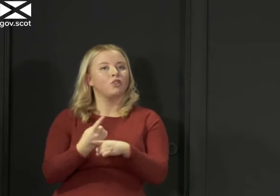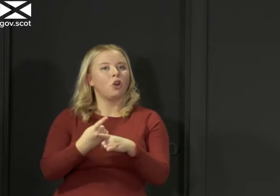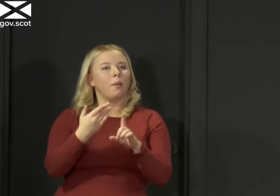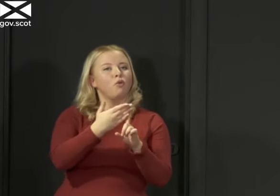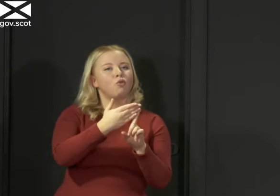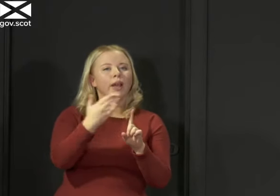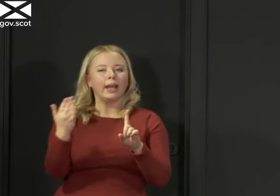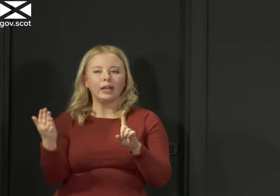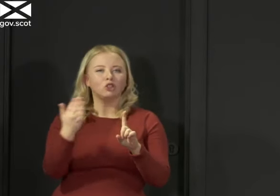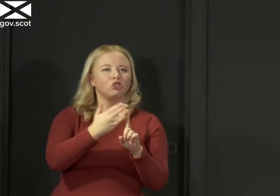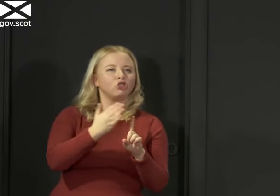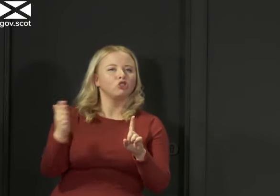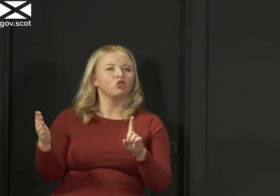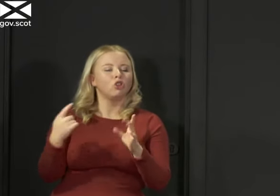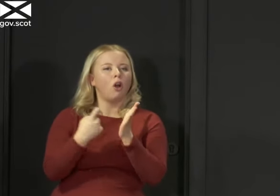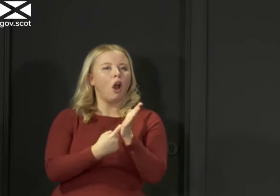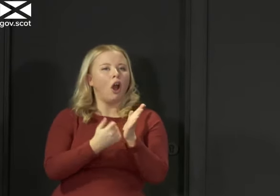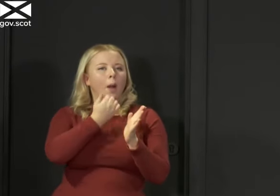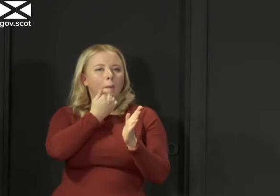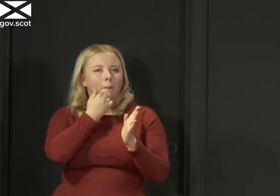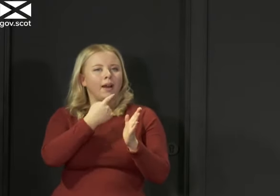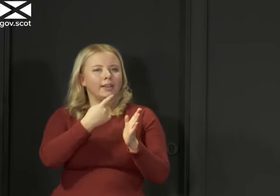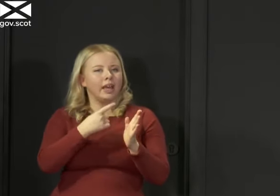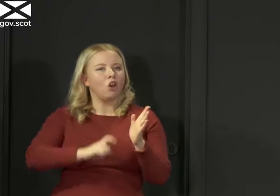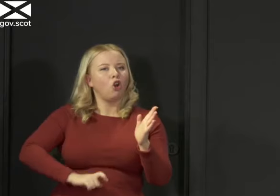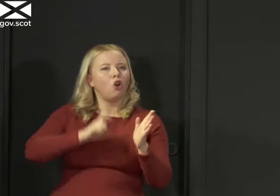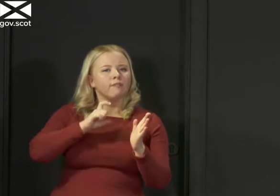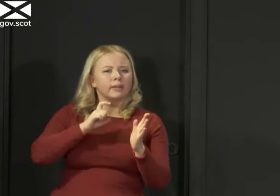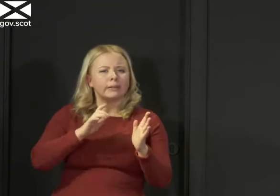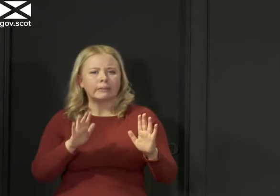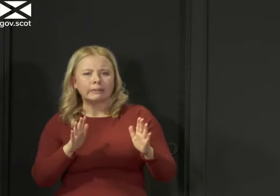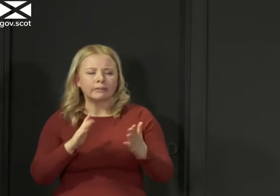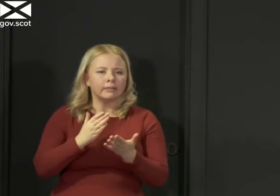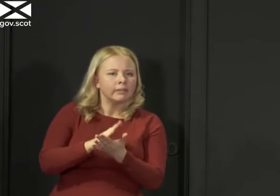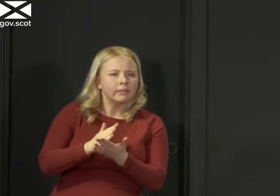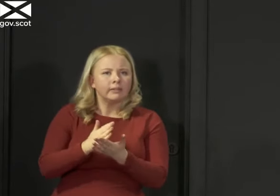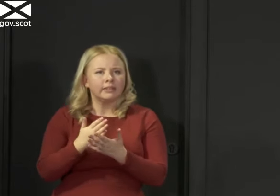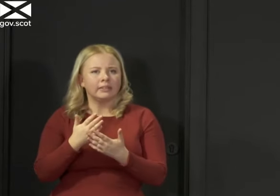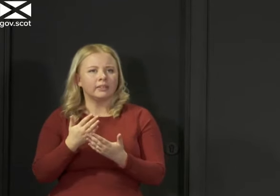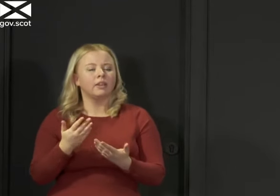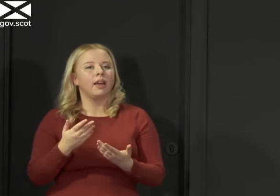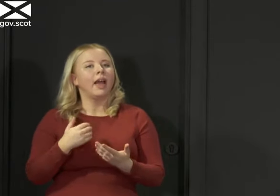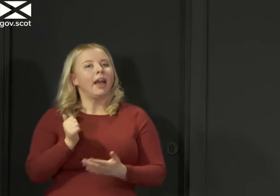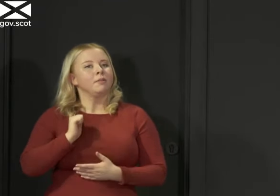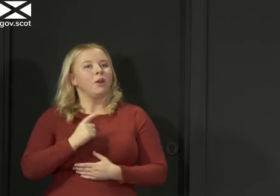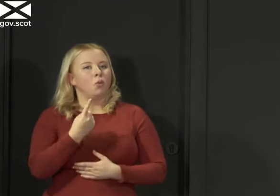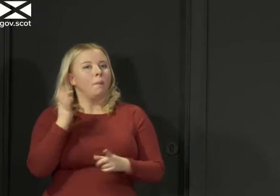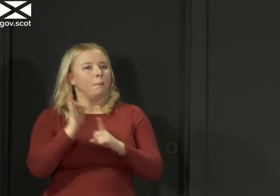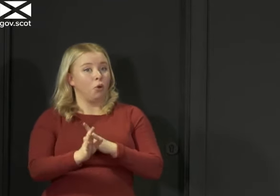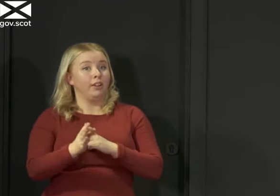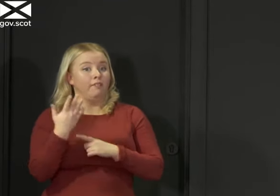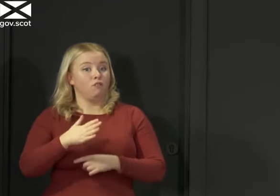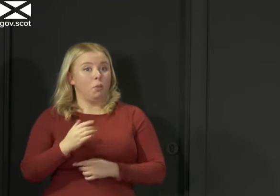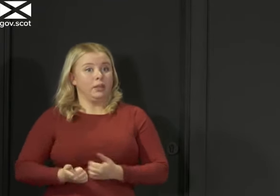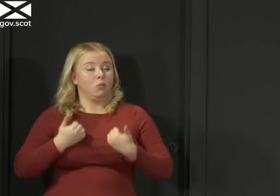number, I often talk about the confidence intervals in that and the uncertainties and I suspect one of the points that will be made at that briefing